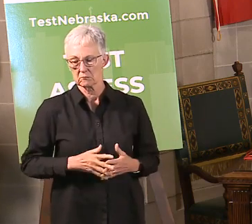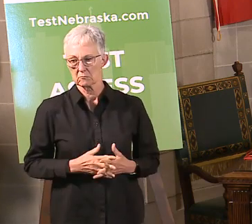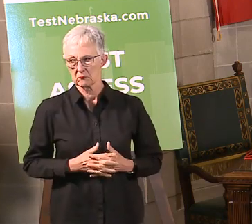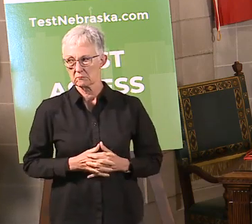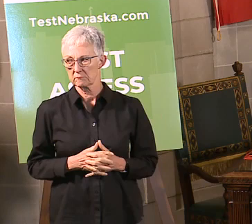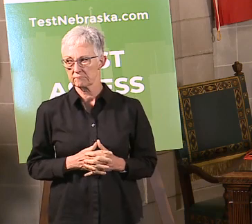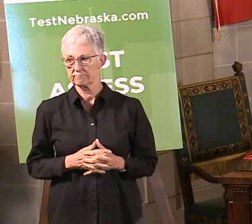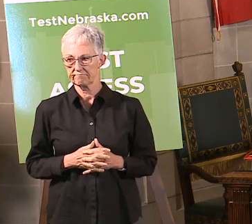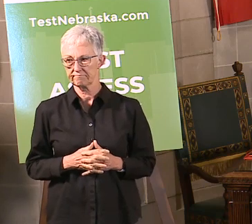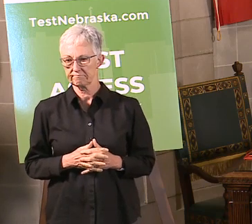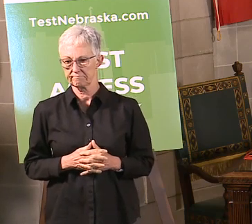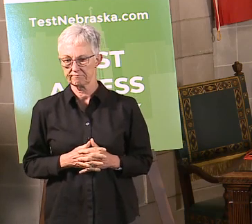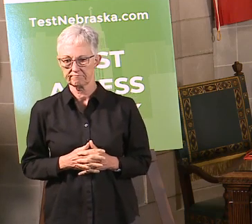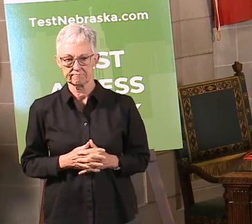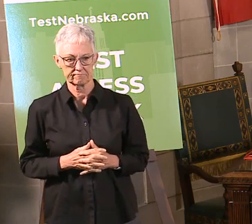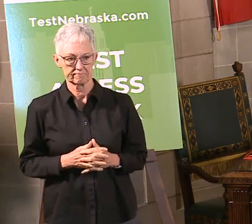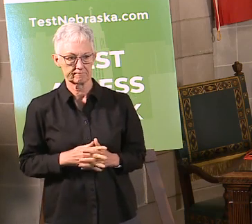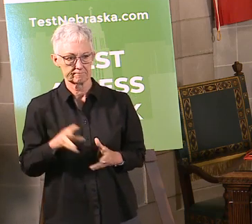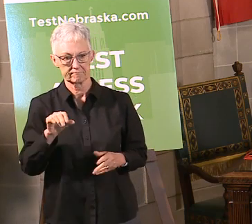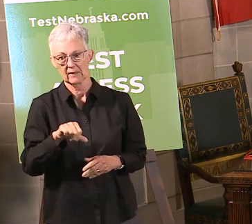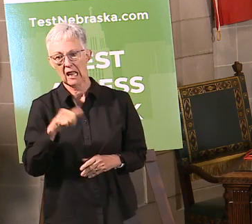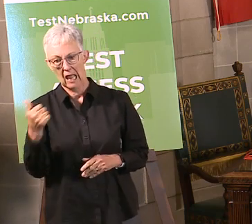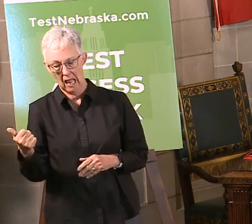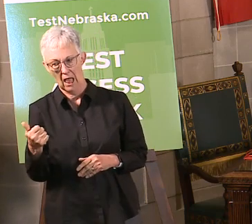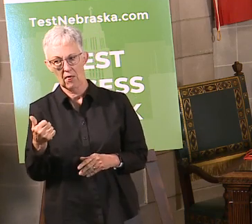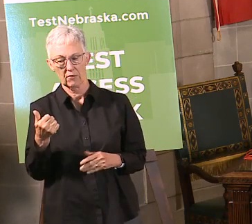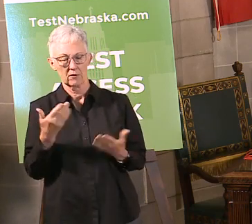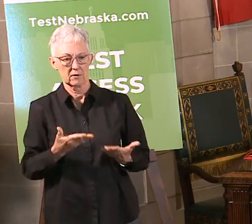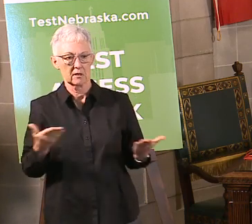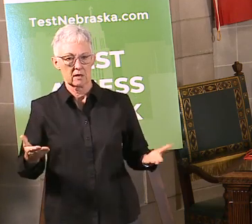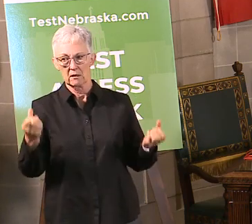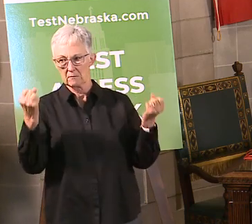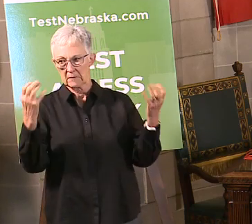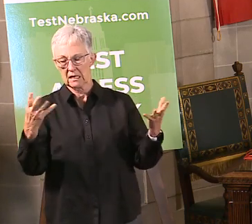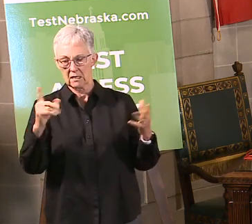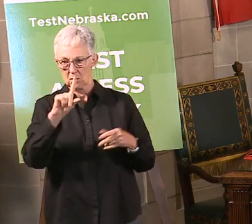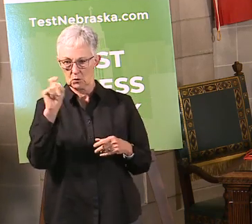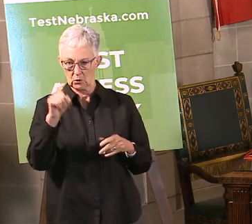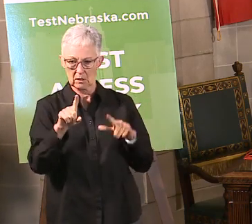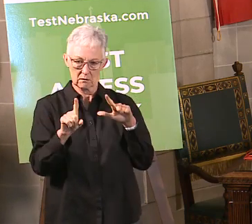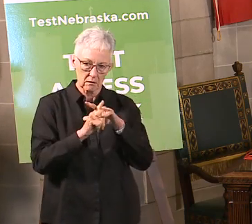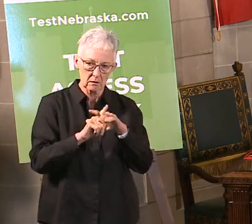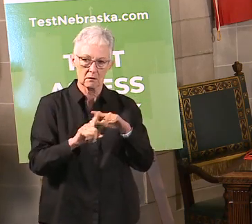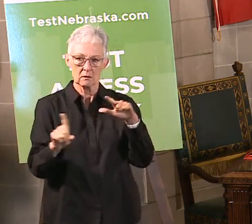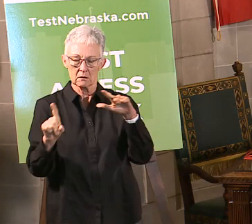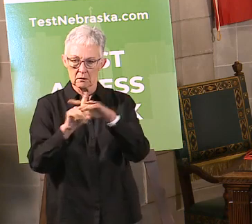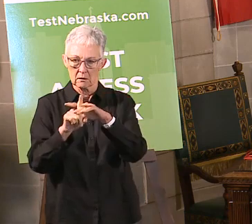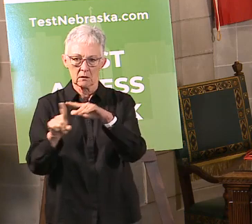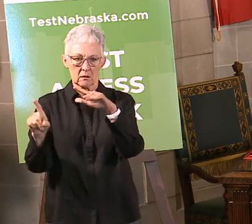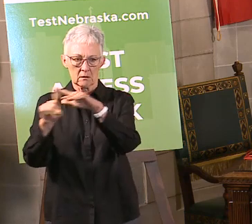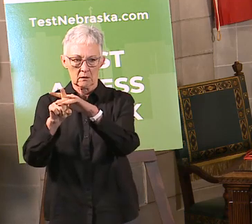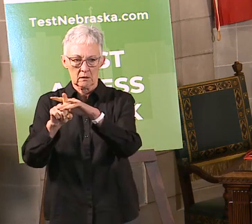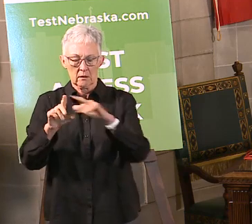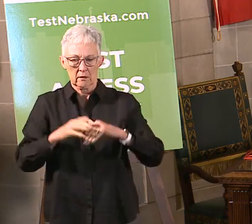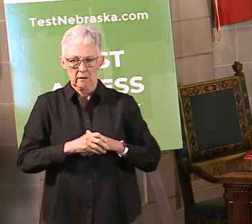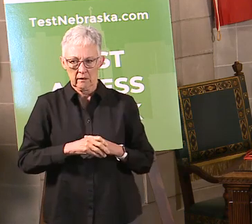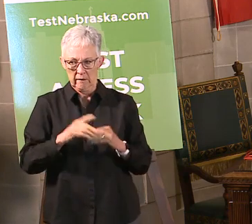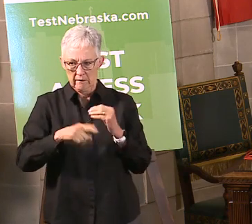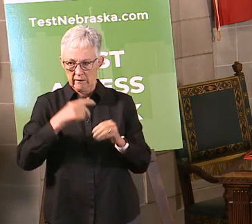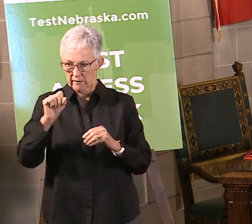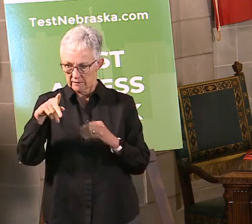so another thing that we've been getting a lot of questions on has been with regard to sports.